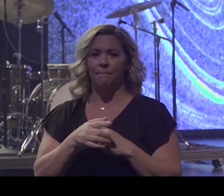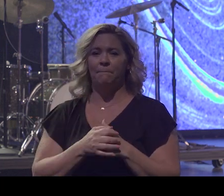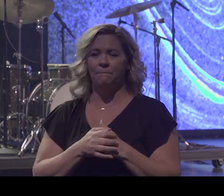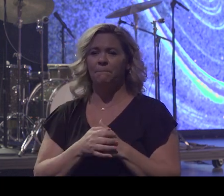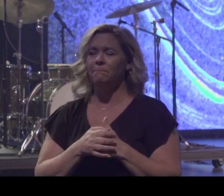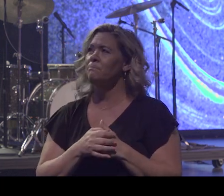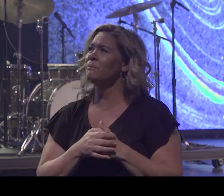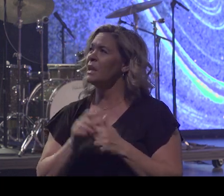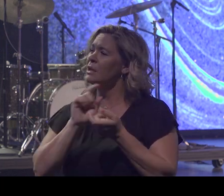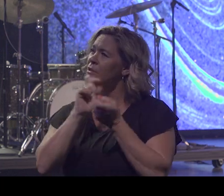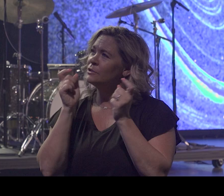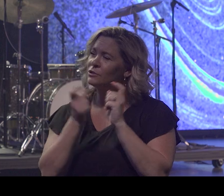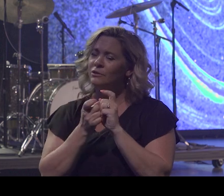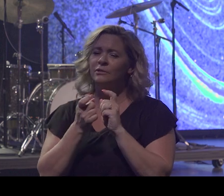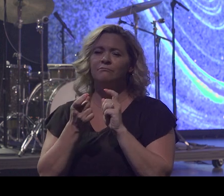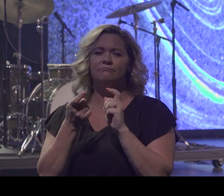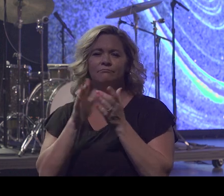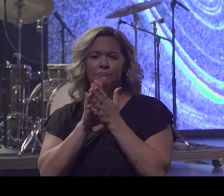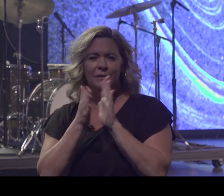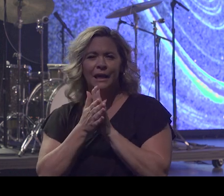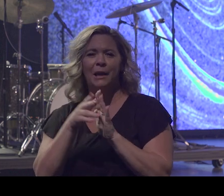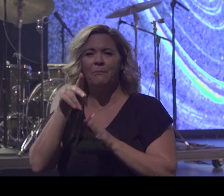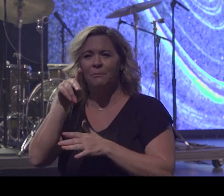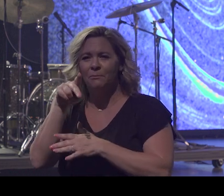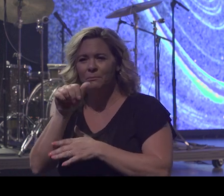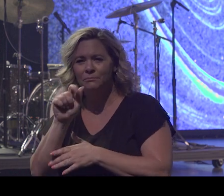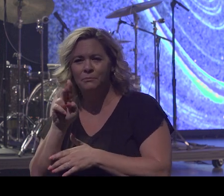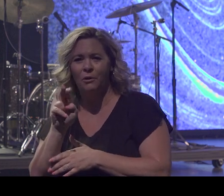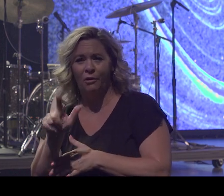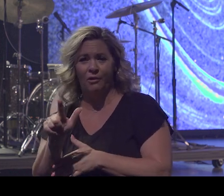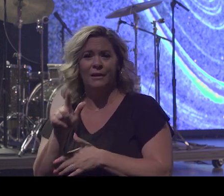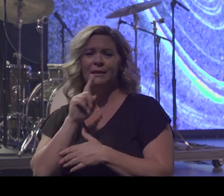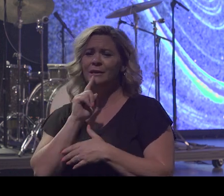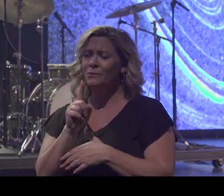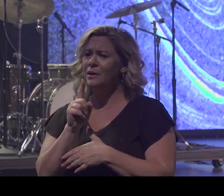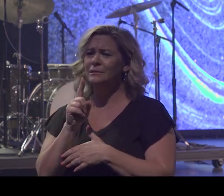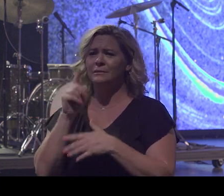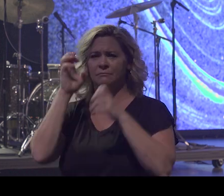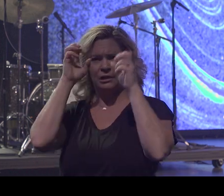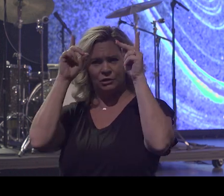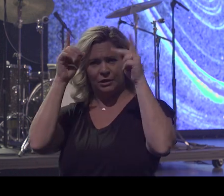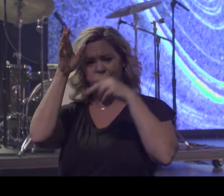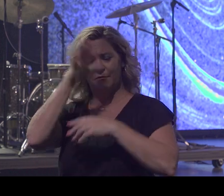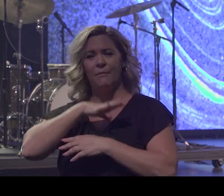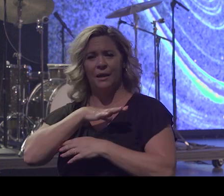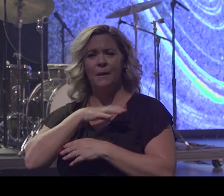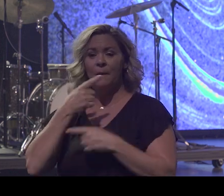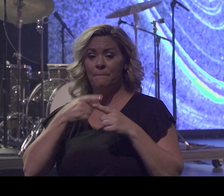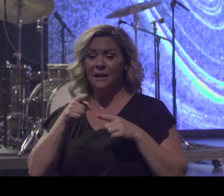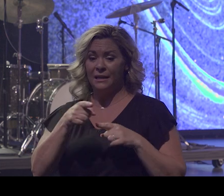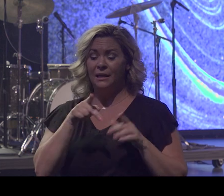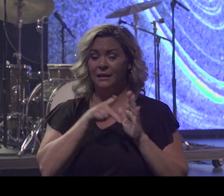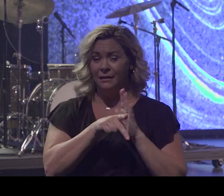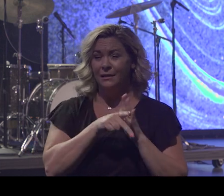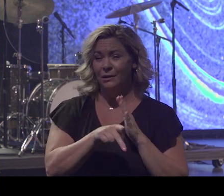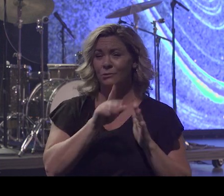him in to the Apostle Paul. He was an educated man and he was a Christian killer. So what do you think God would do with you?